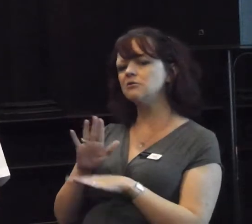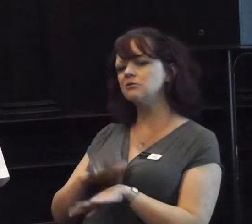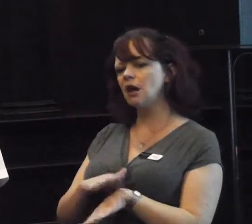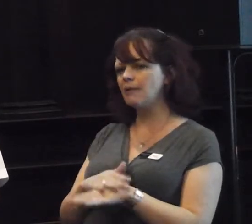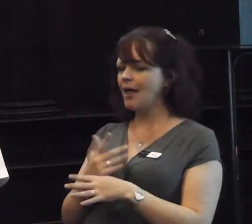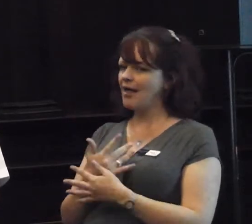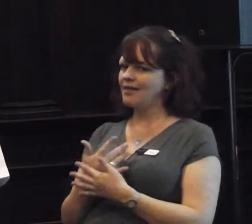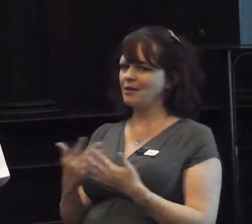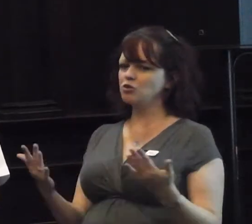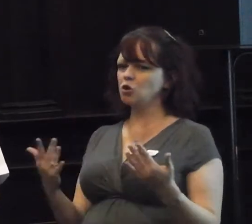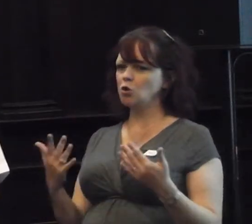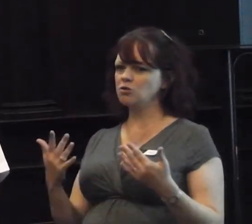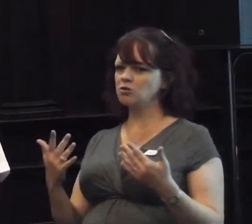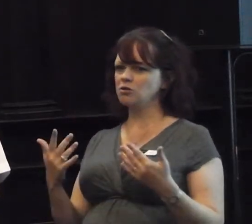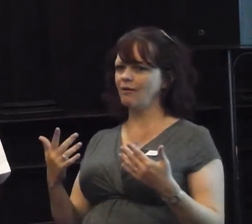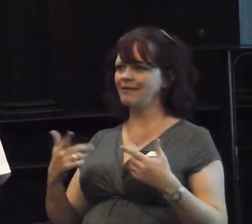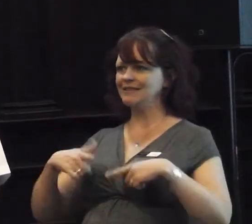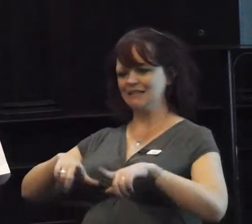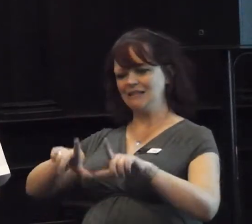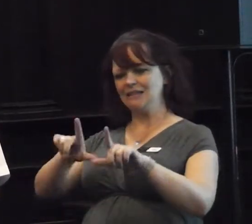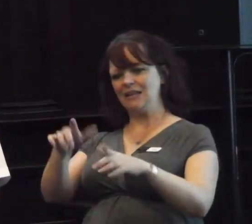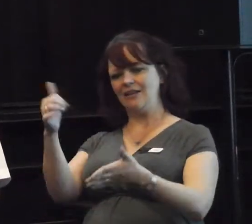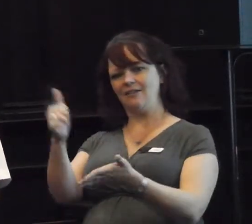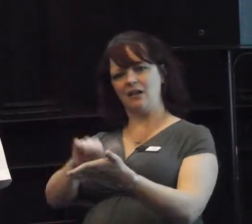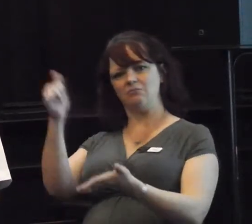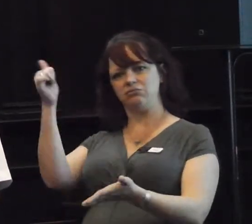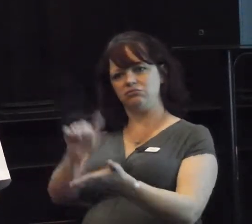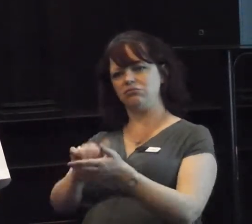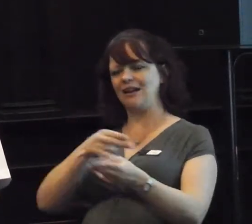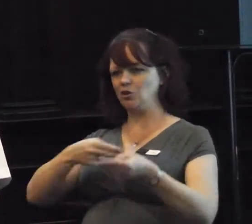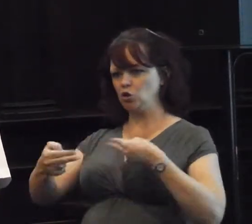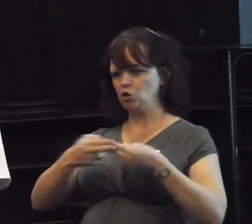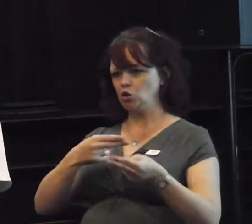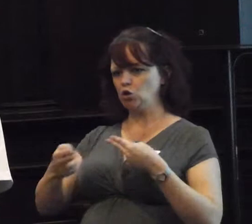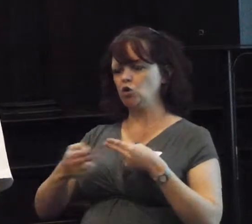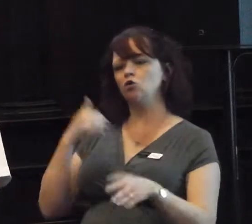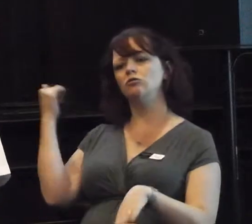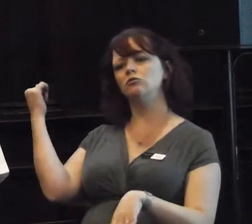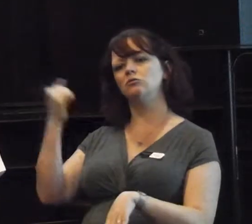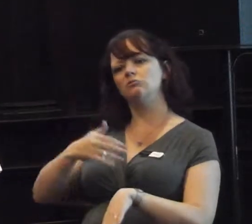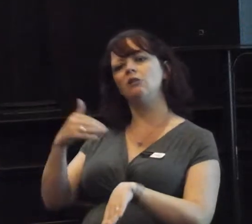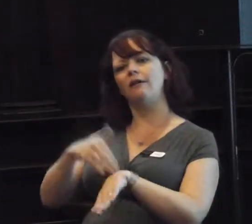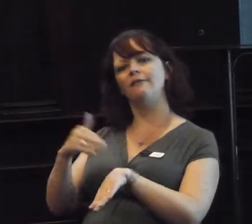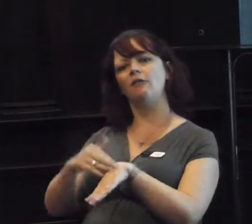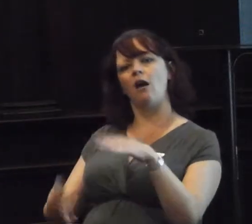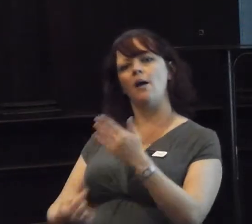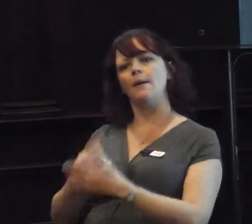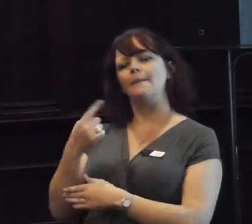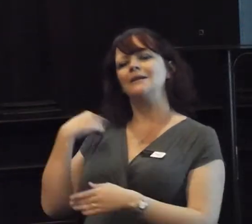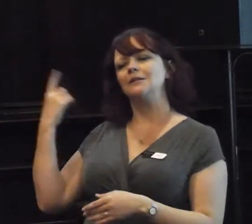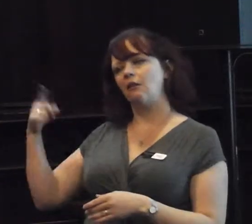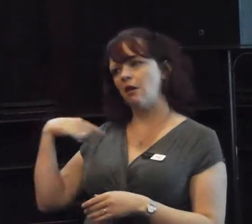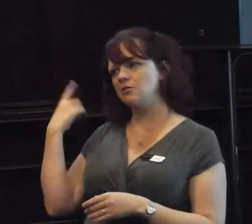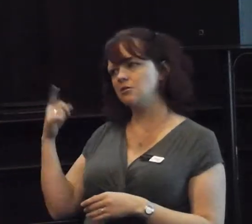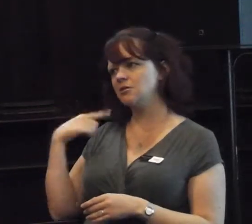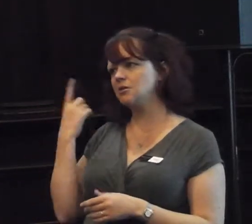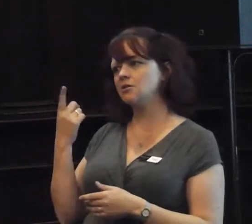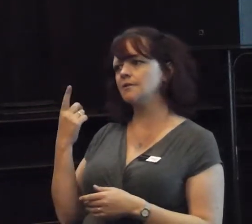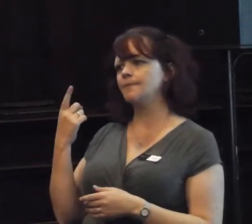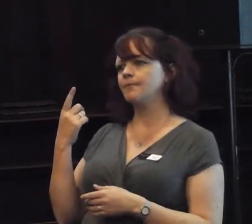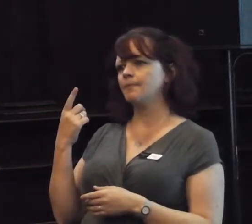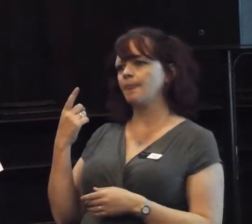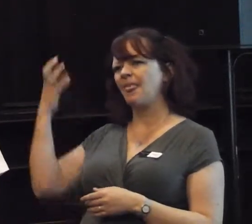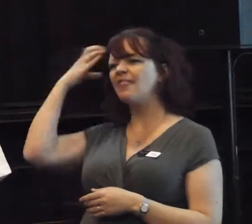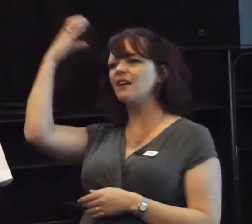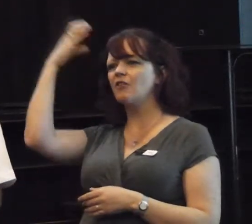high-profile knife crime murders in London. And the then-government were getting very concerned about it. And